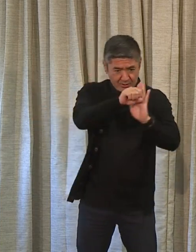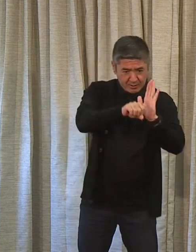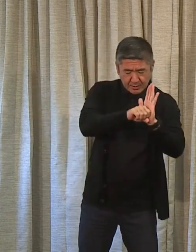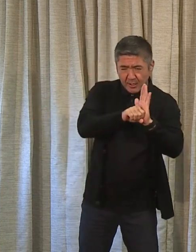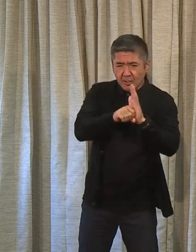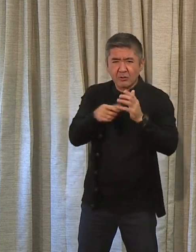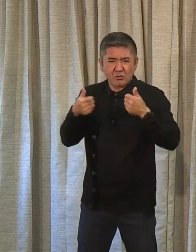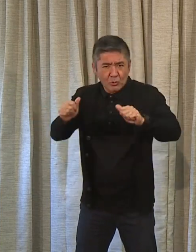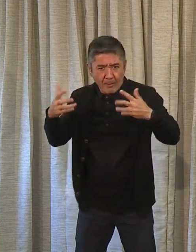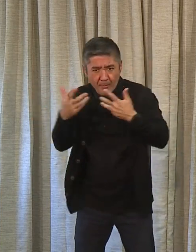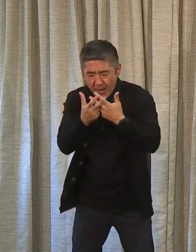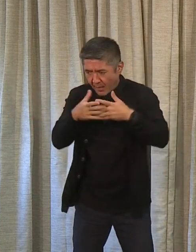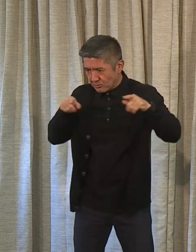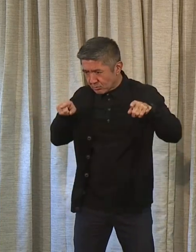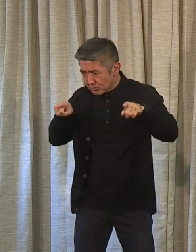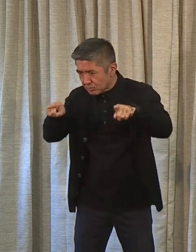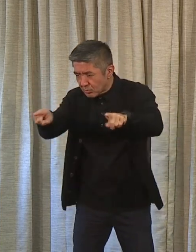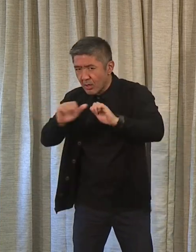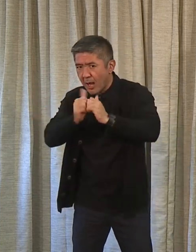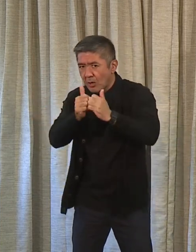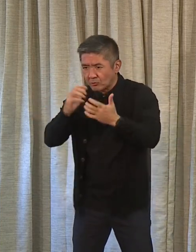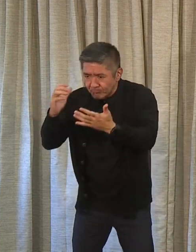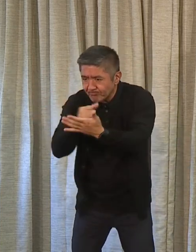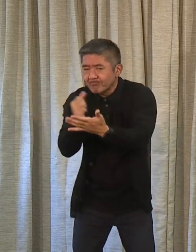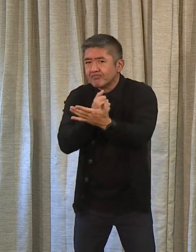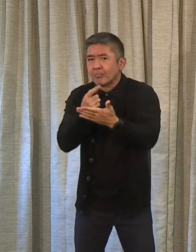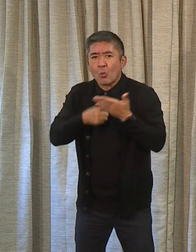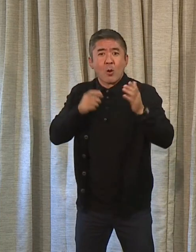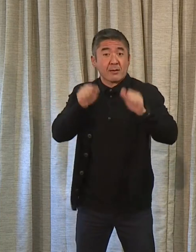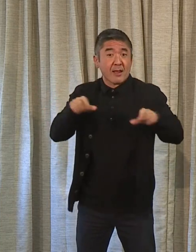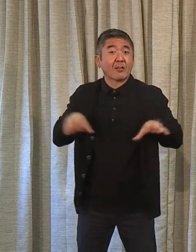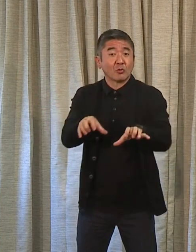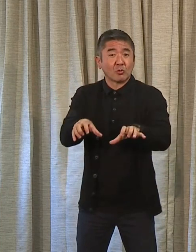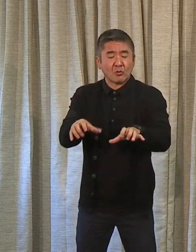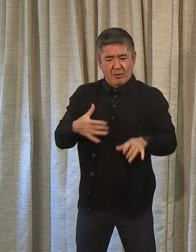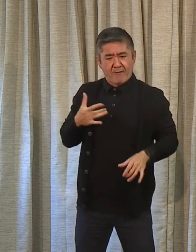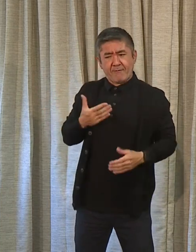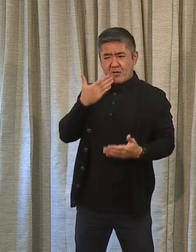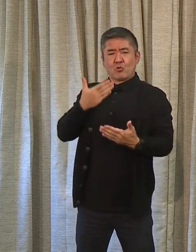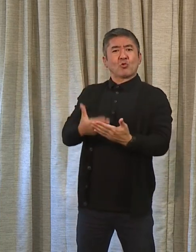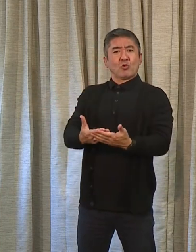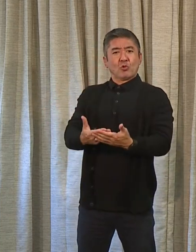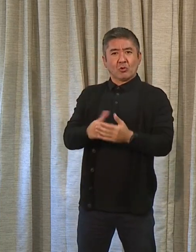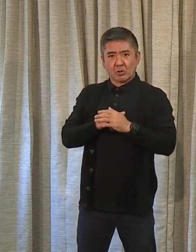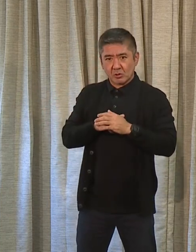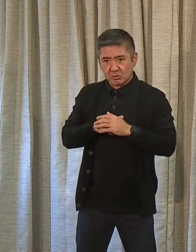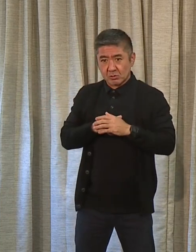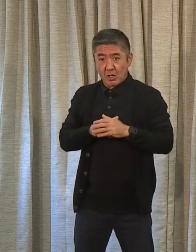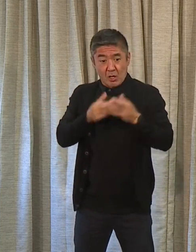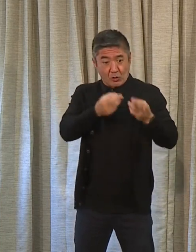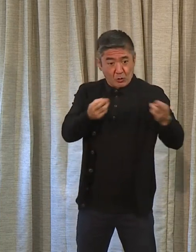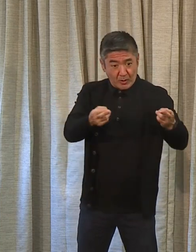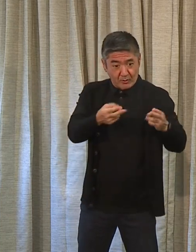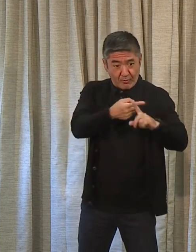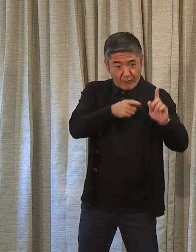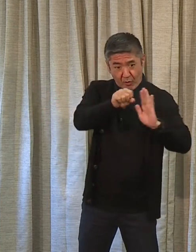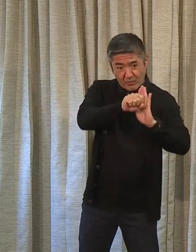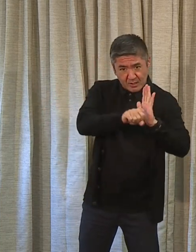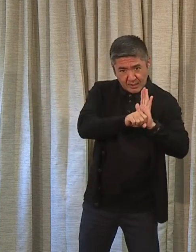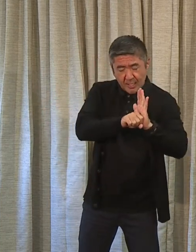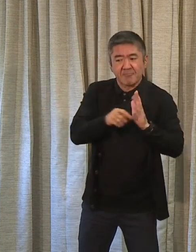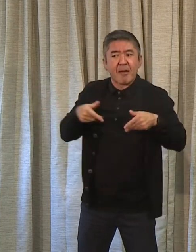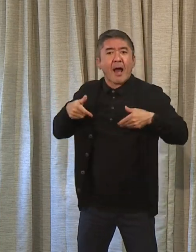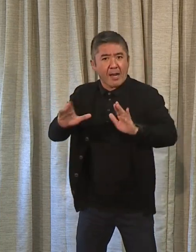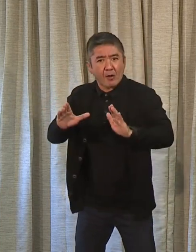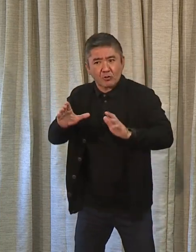order to really maximize what we can possibly get done. And we feel really good about that because on a combined basis the resource there really gives us ample running room.